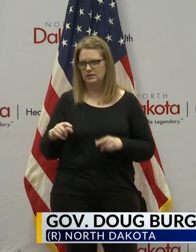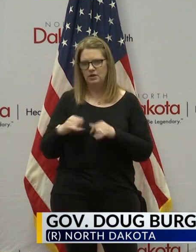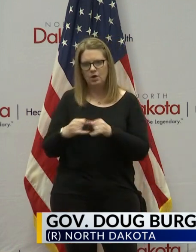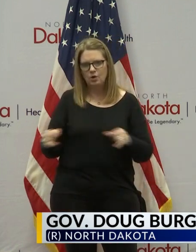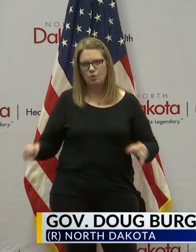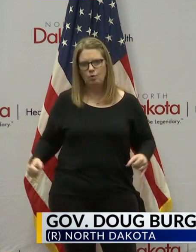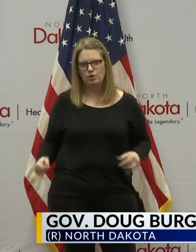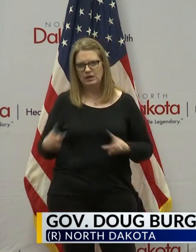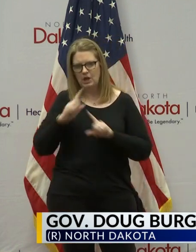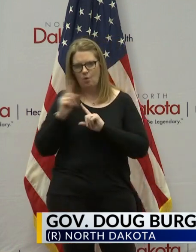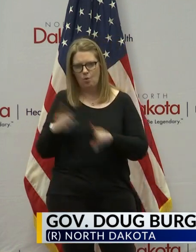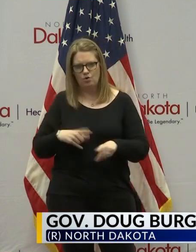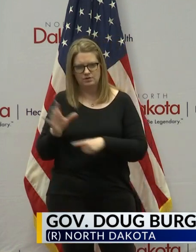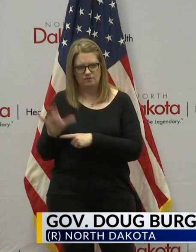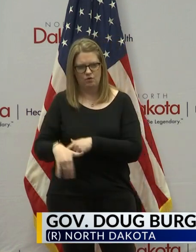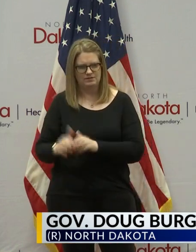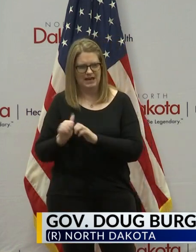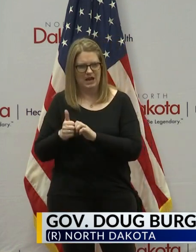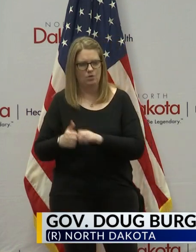order enforced?